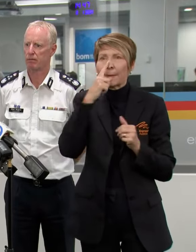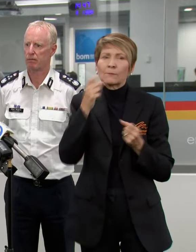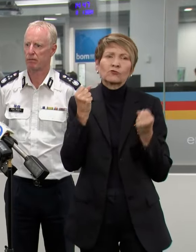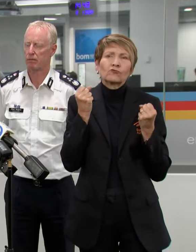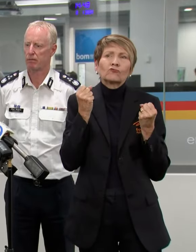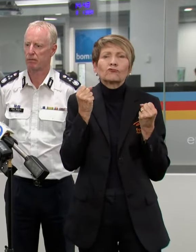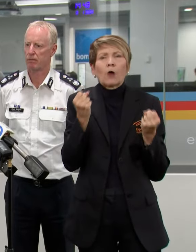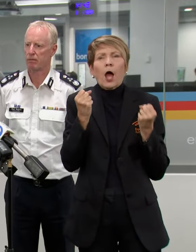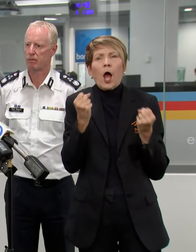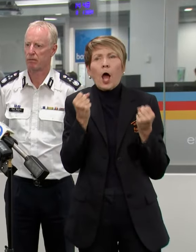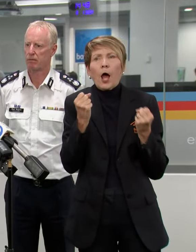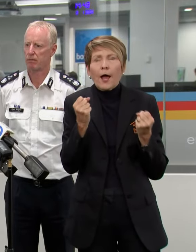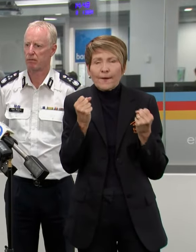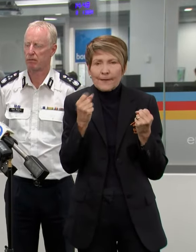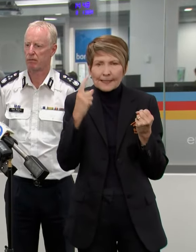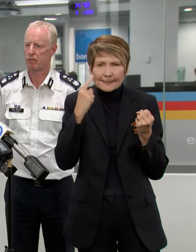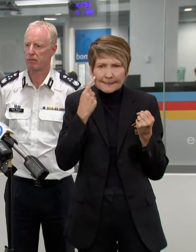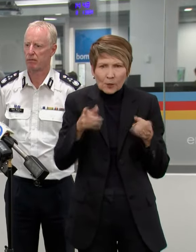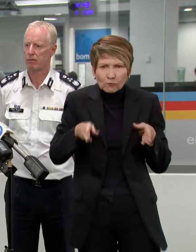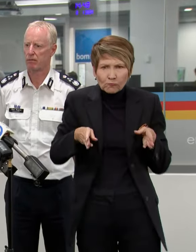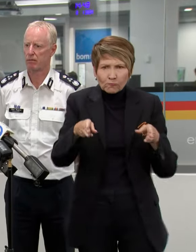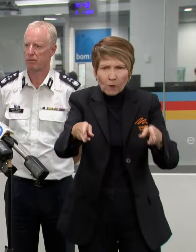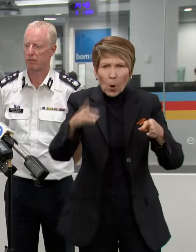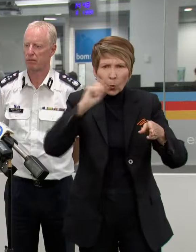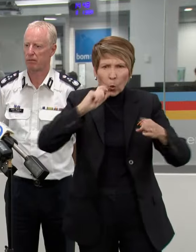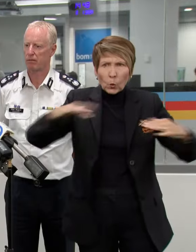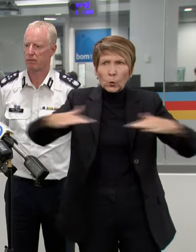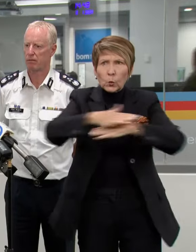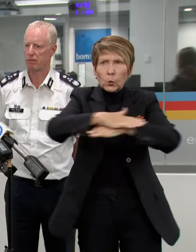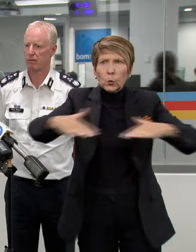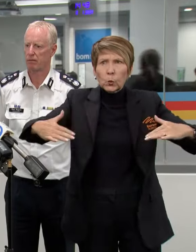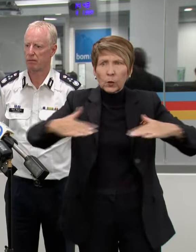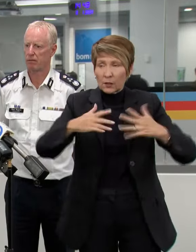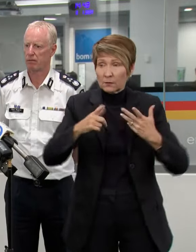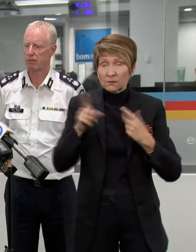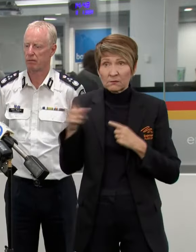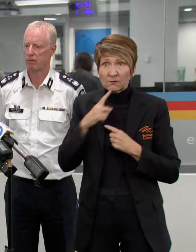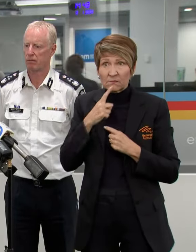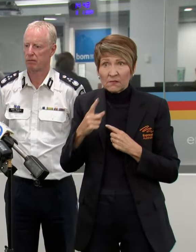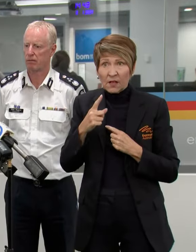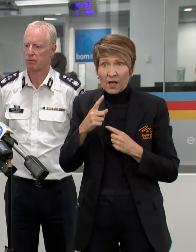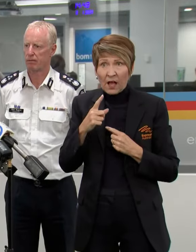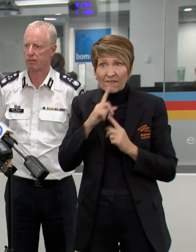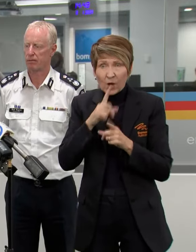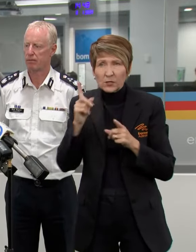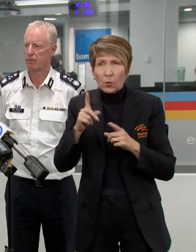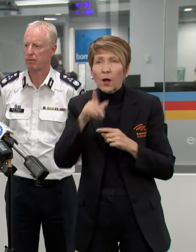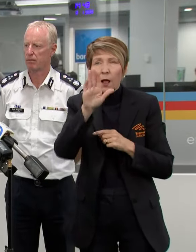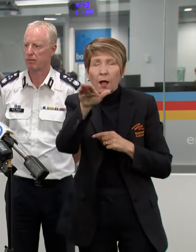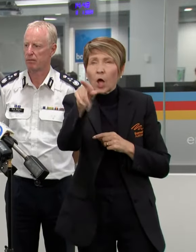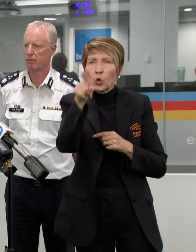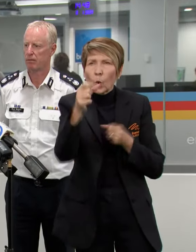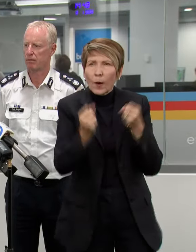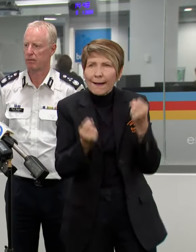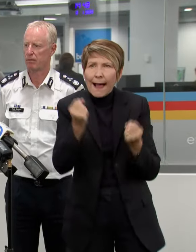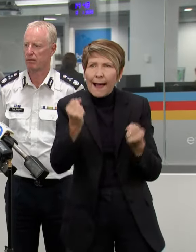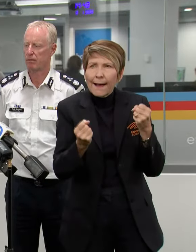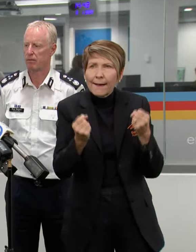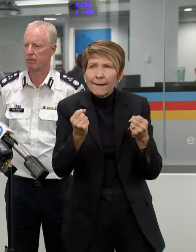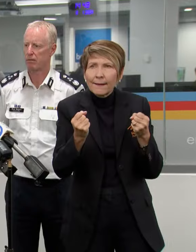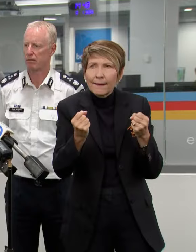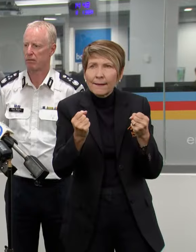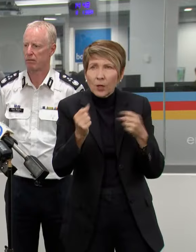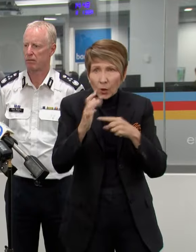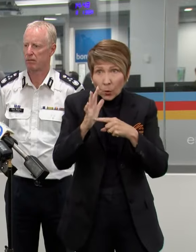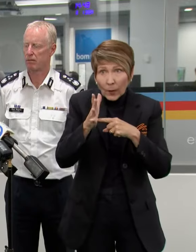might think it's okay. What would your advice be to them? Look, our advice is it only takes 15 centimetres for a small car to float in